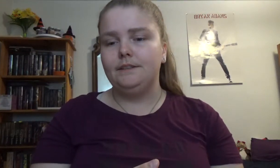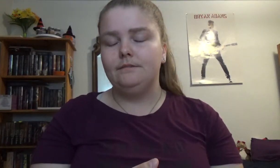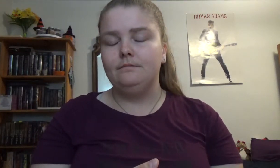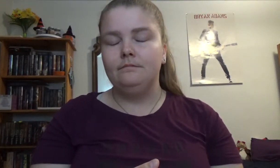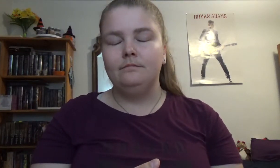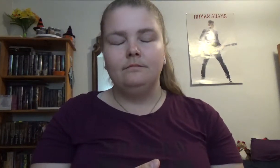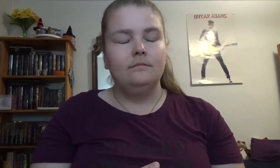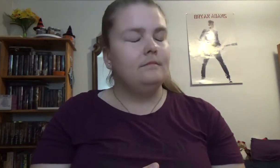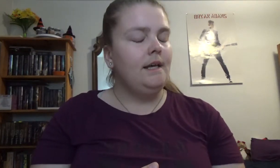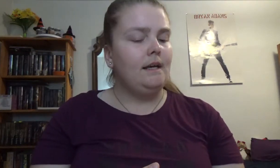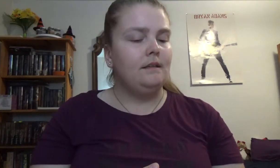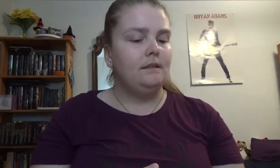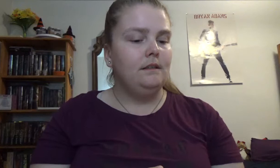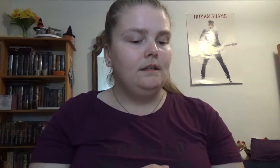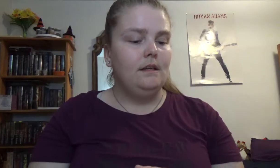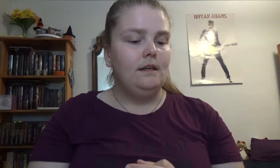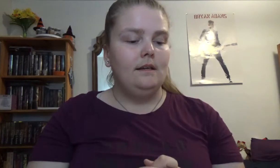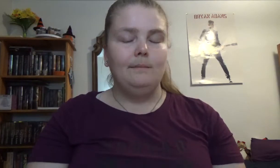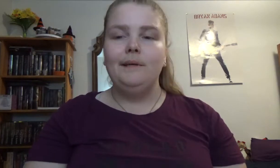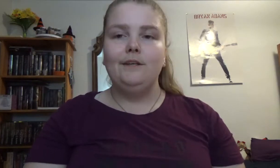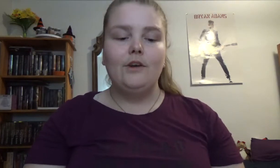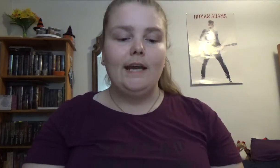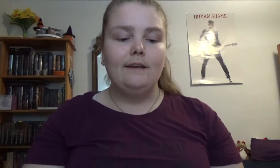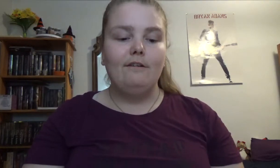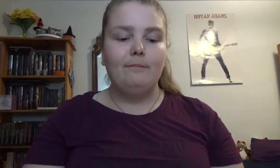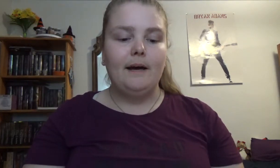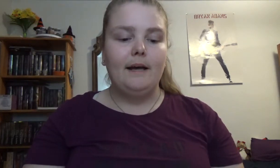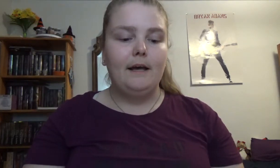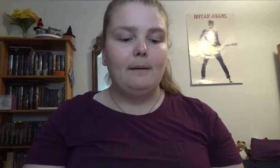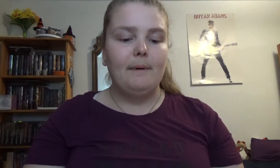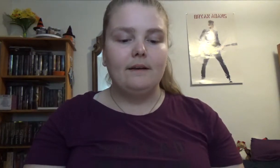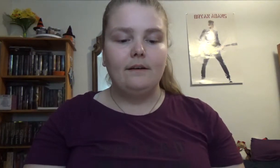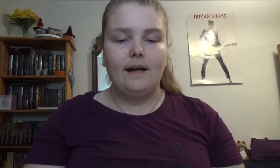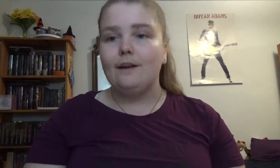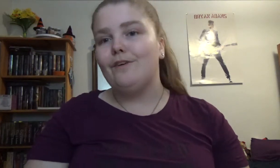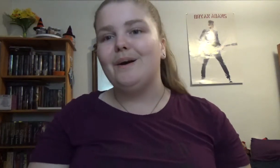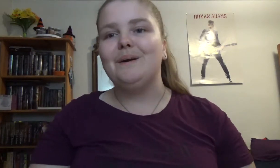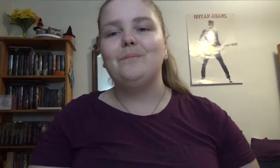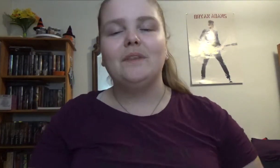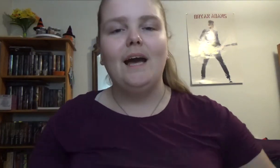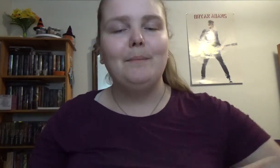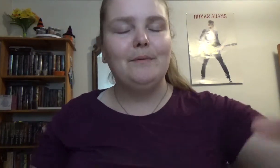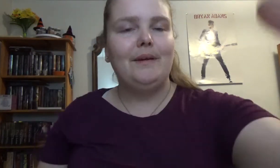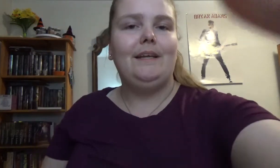yeah being creative by Michael out of our happy readings